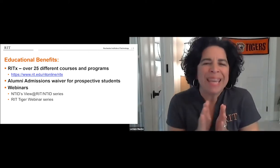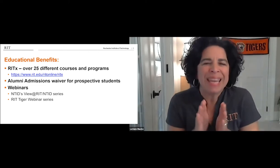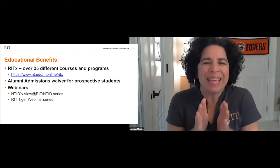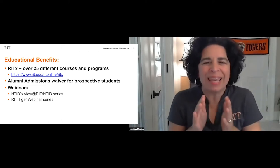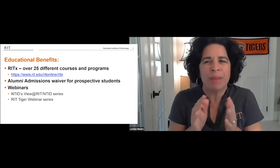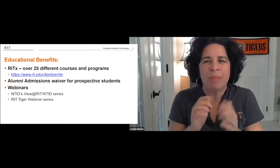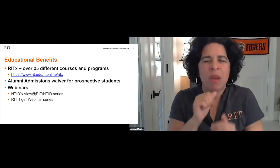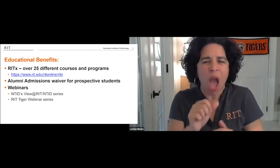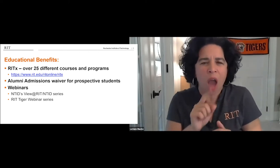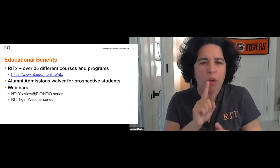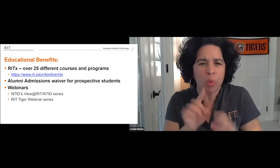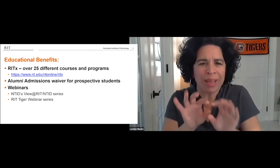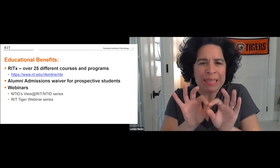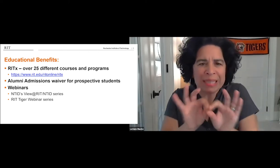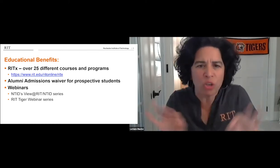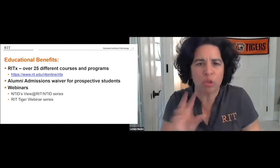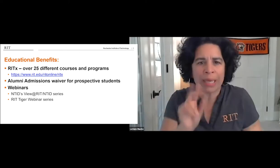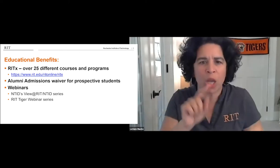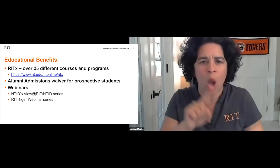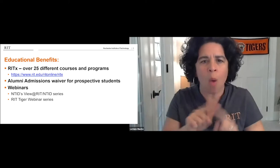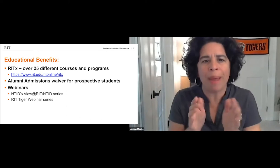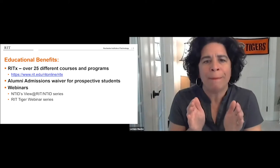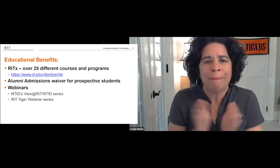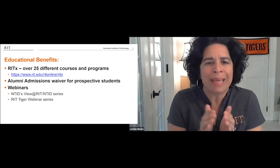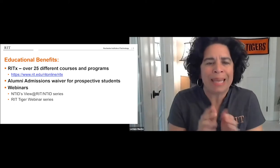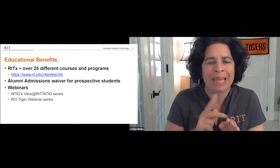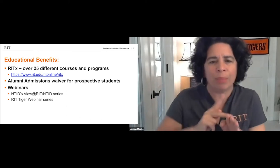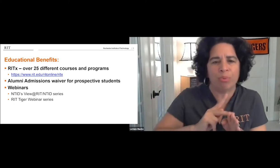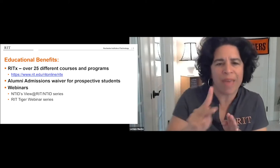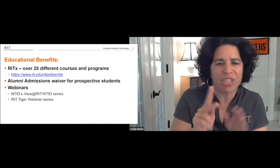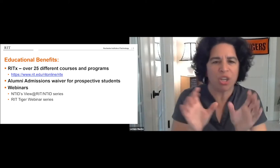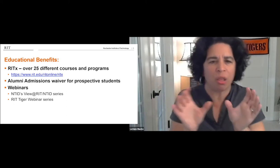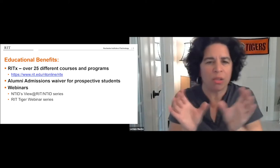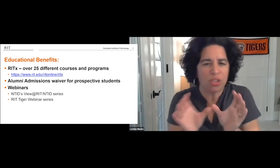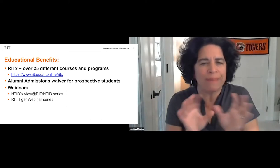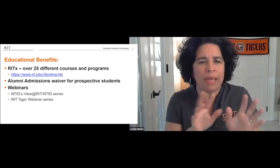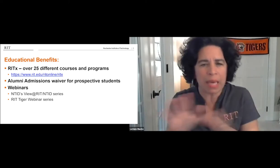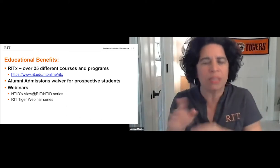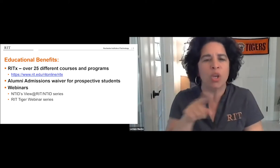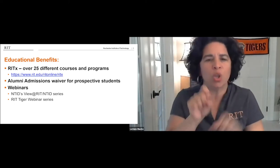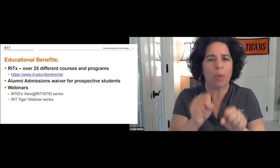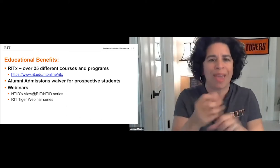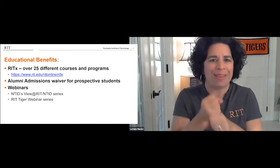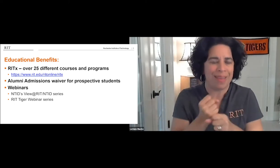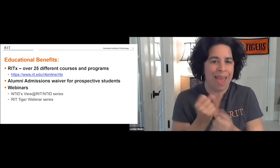certificates, and it's not necessarily a degree, but kind of a mini